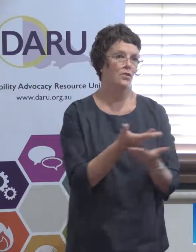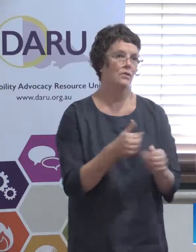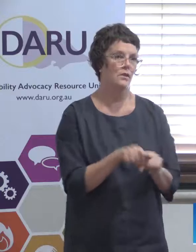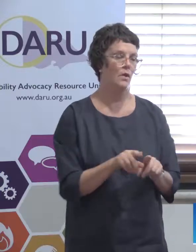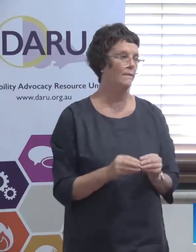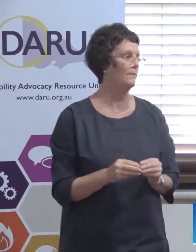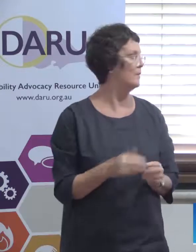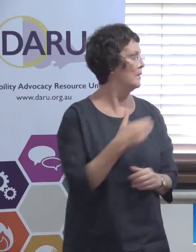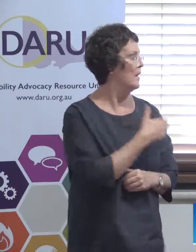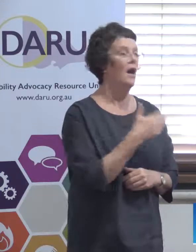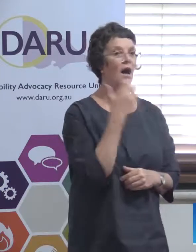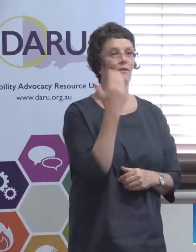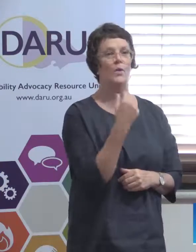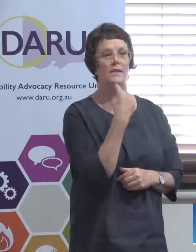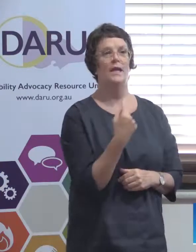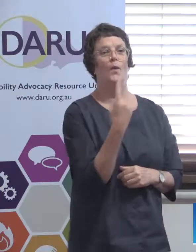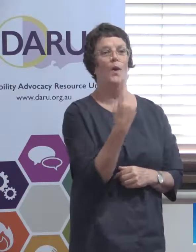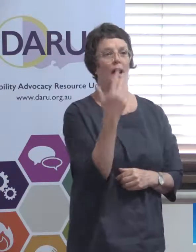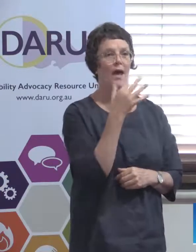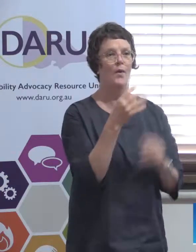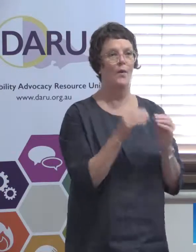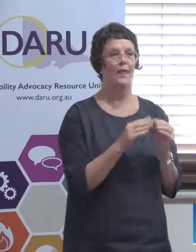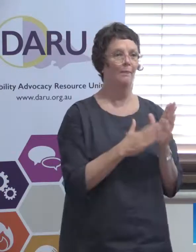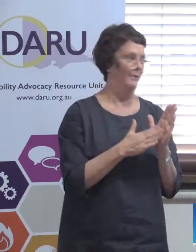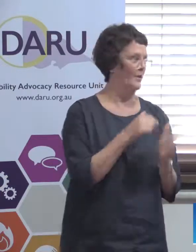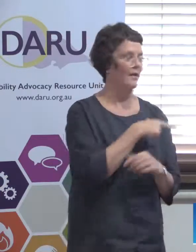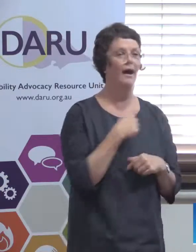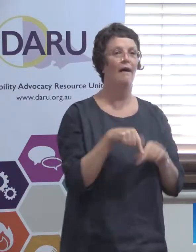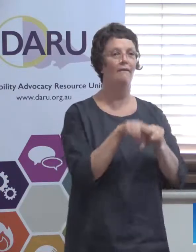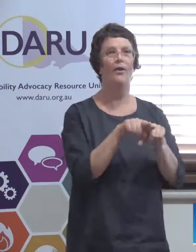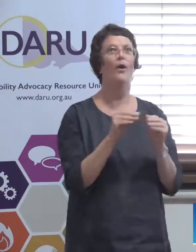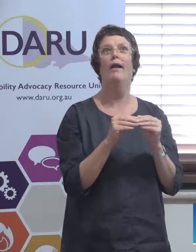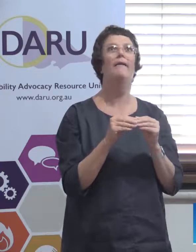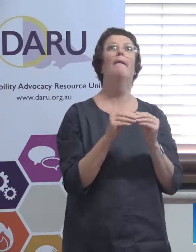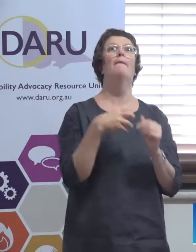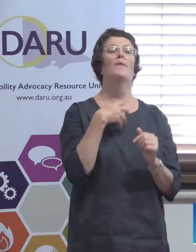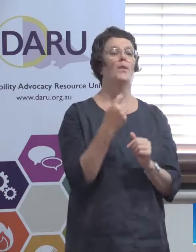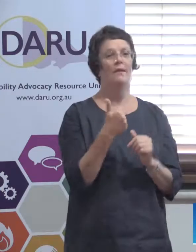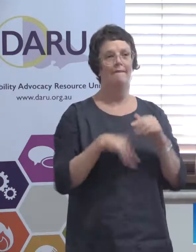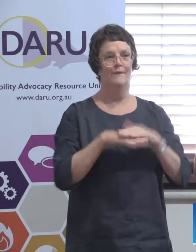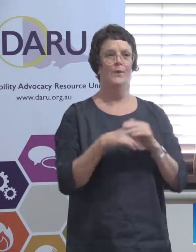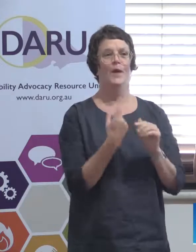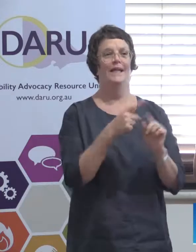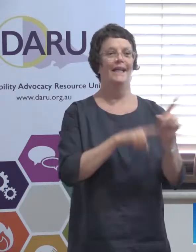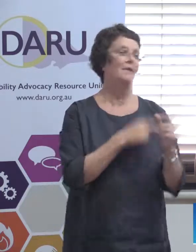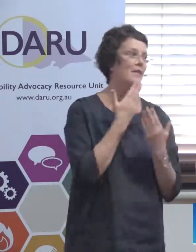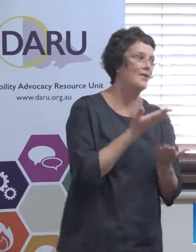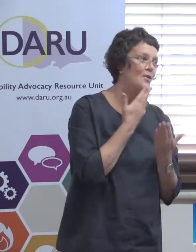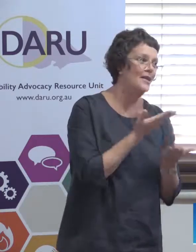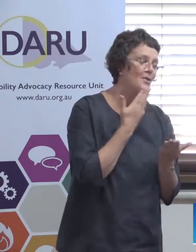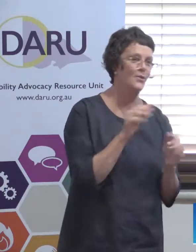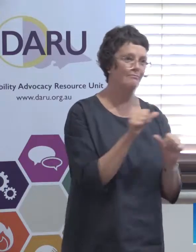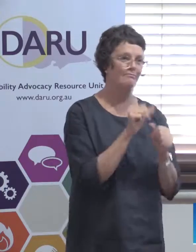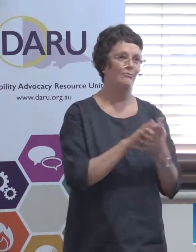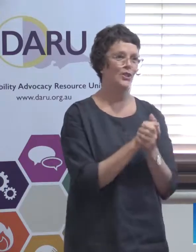I've always said one hour with Mary Mellon I've learned more than I have in a whole year so thank you very very much Mary really